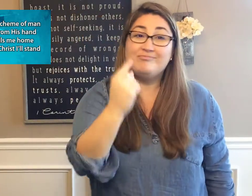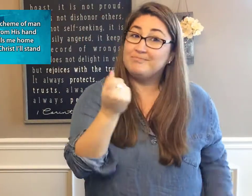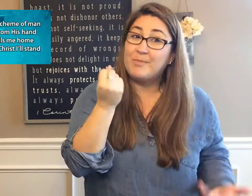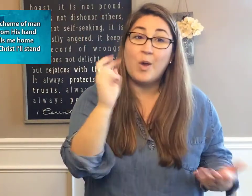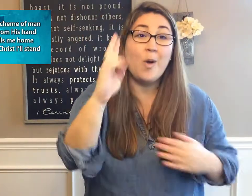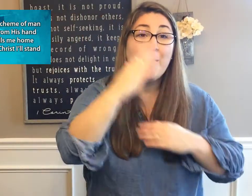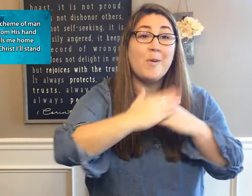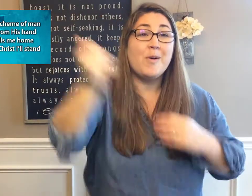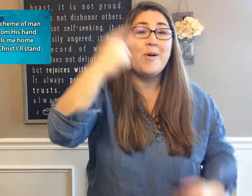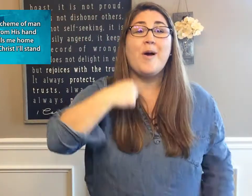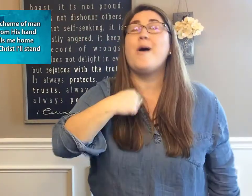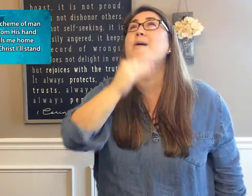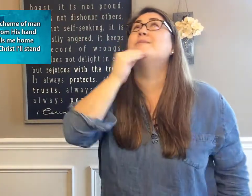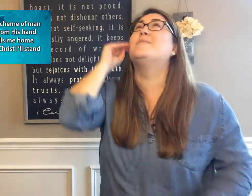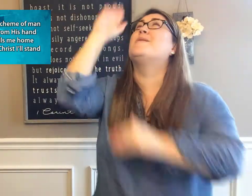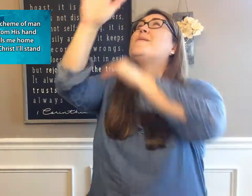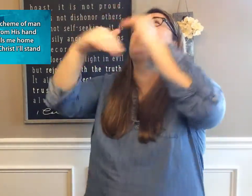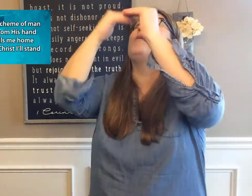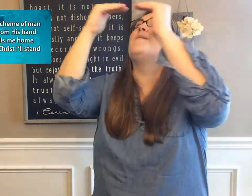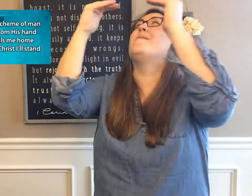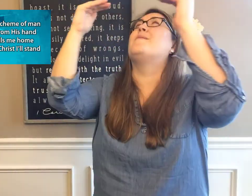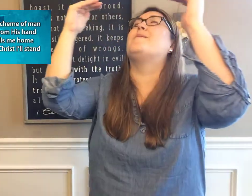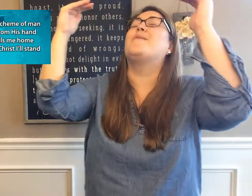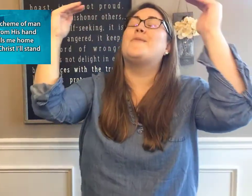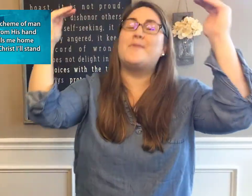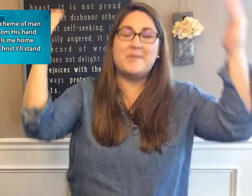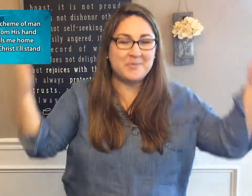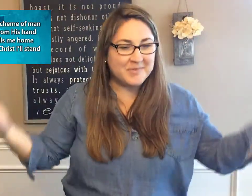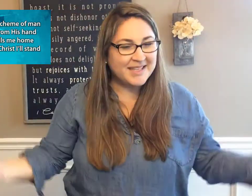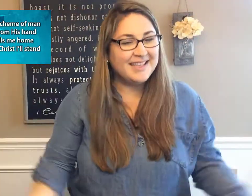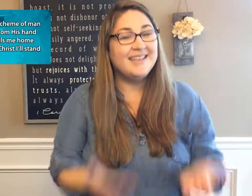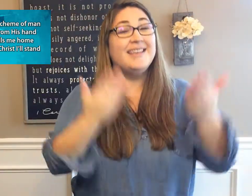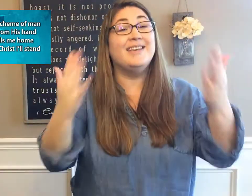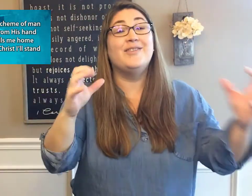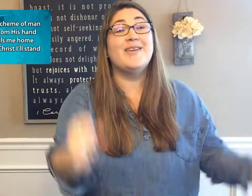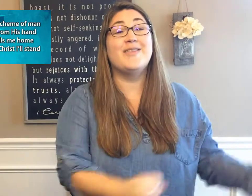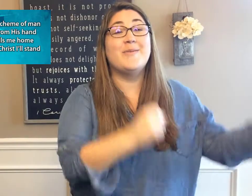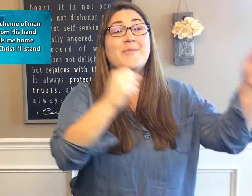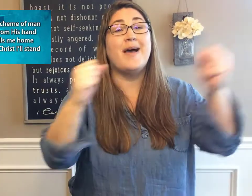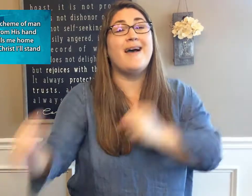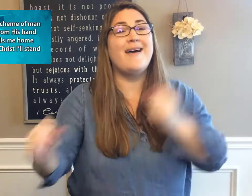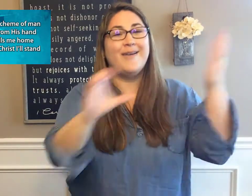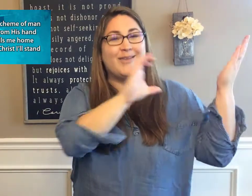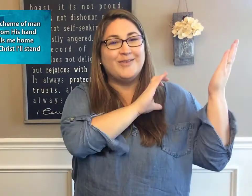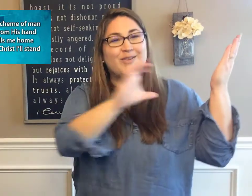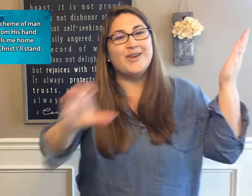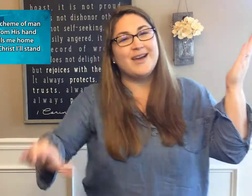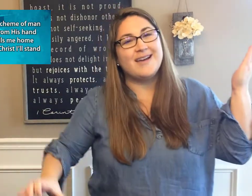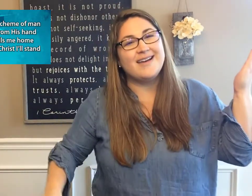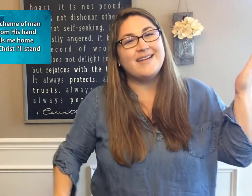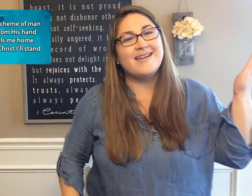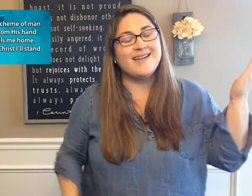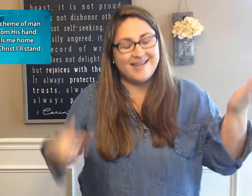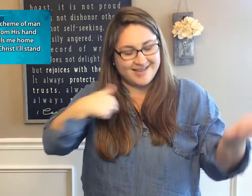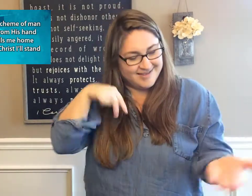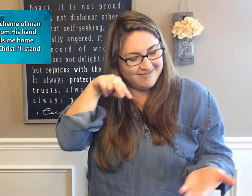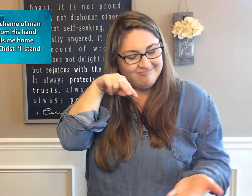or calls me home Here in the power of Christ